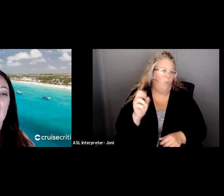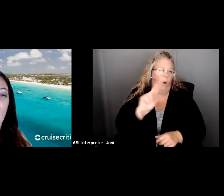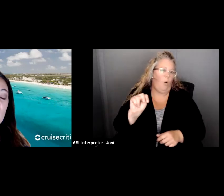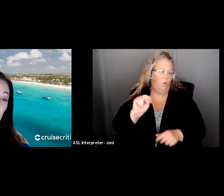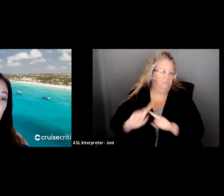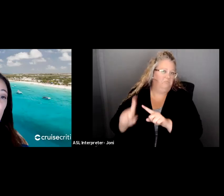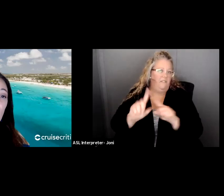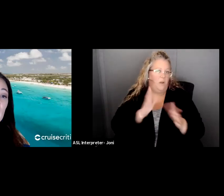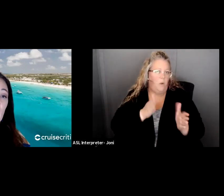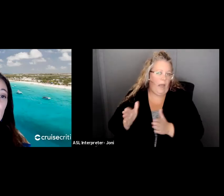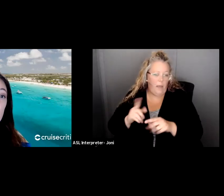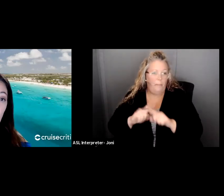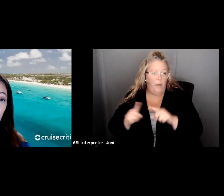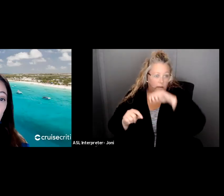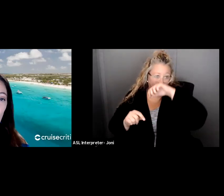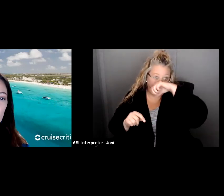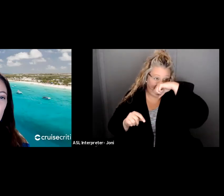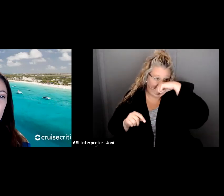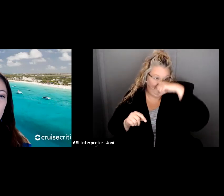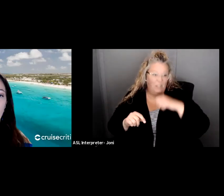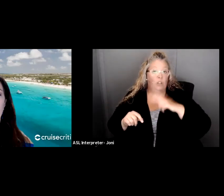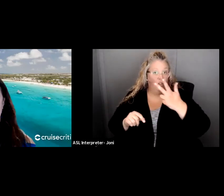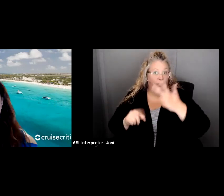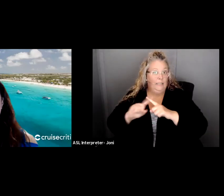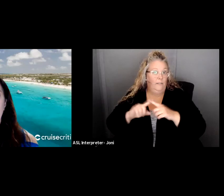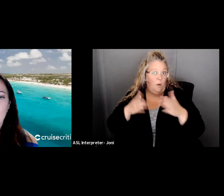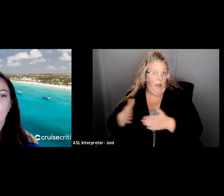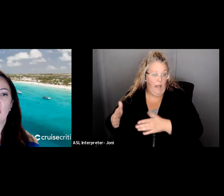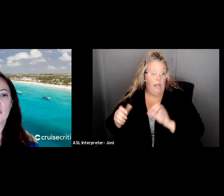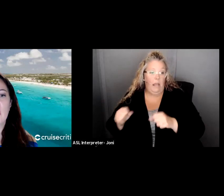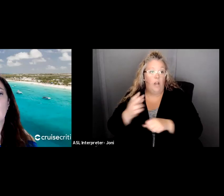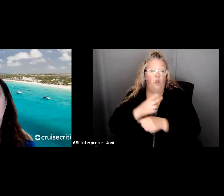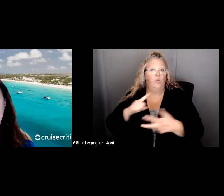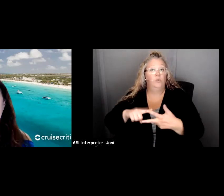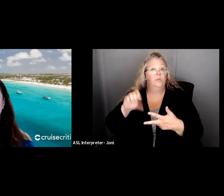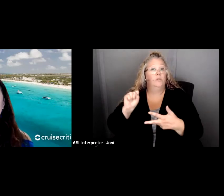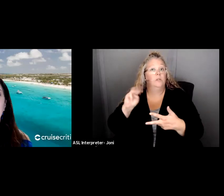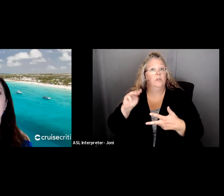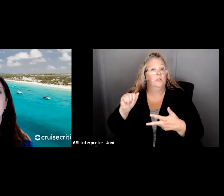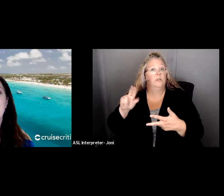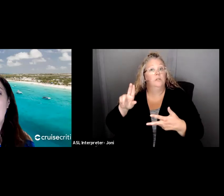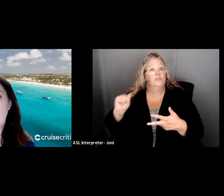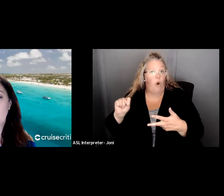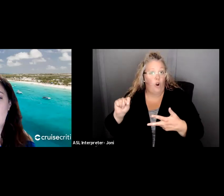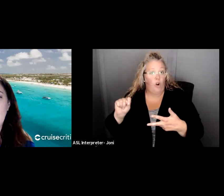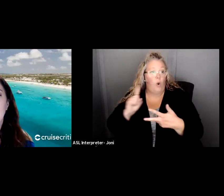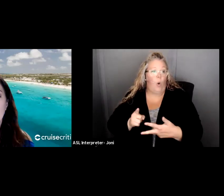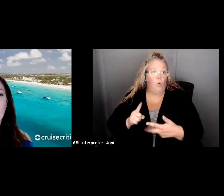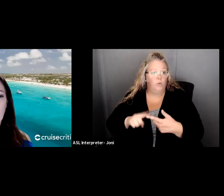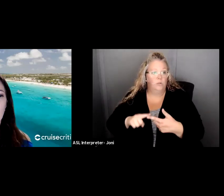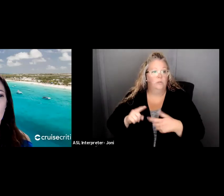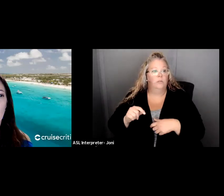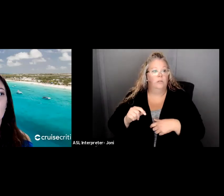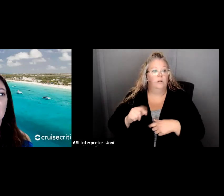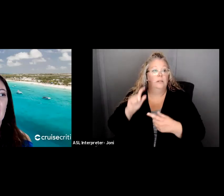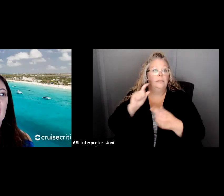um, is the second one are smart goals. Those are specific, measurable, achievable, realistic, and timely. That's